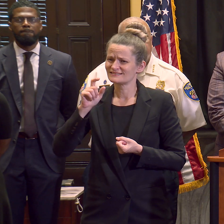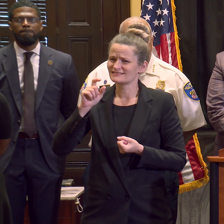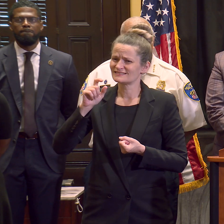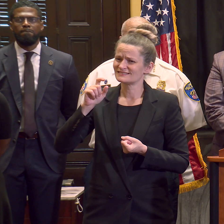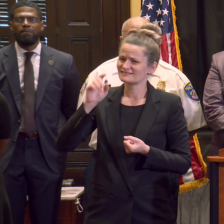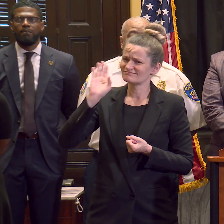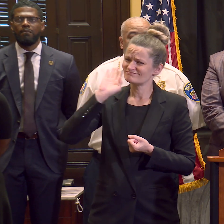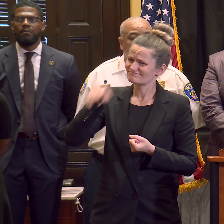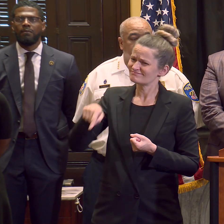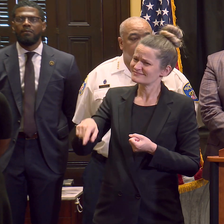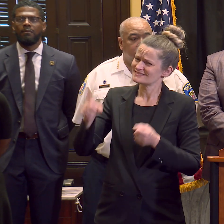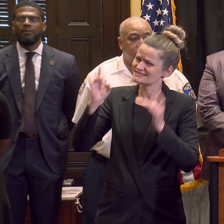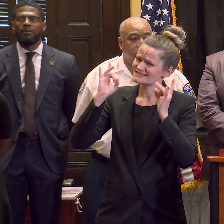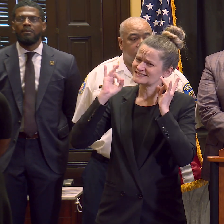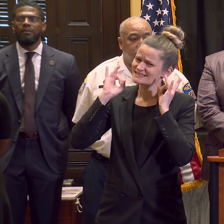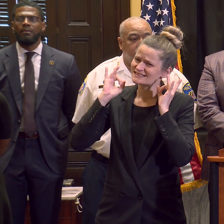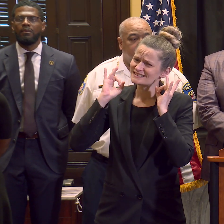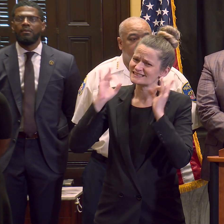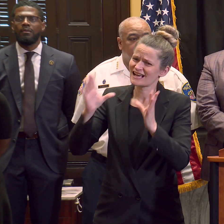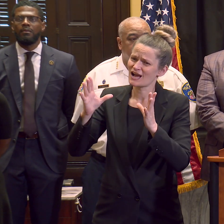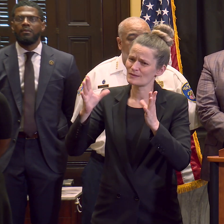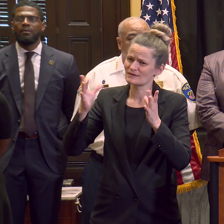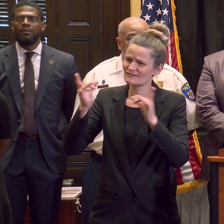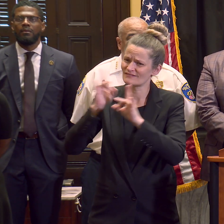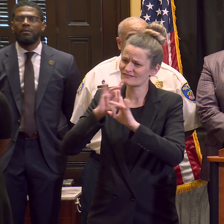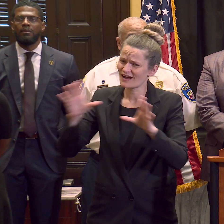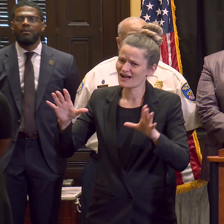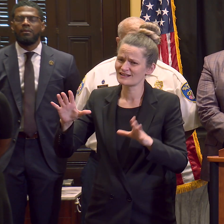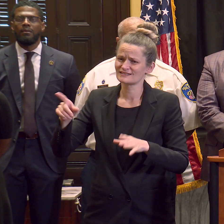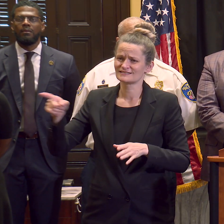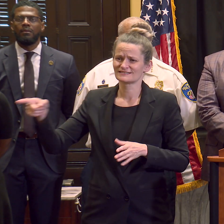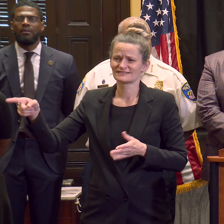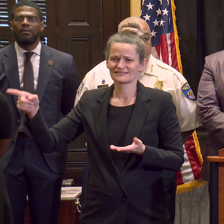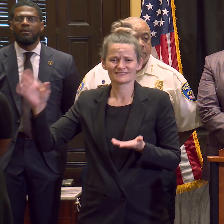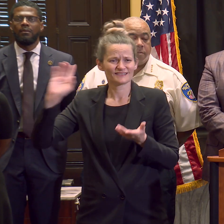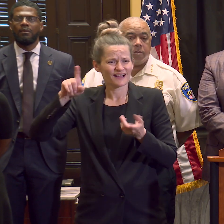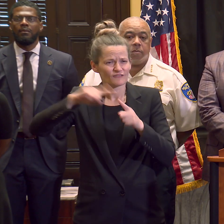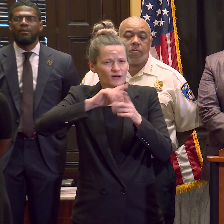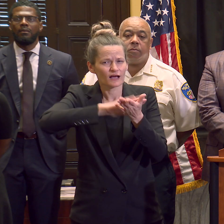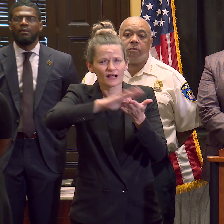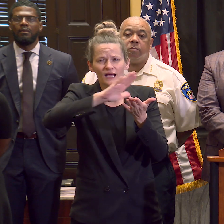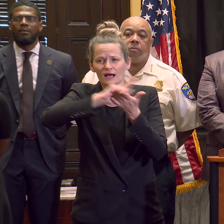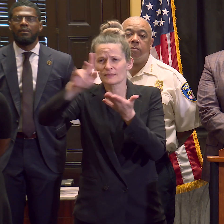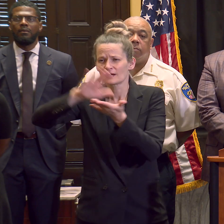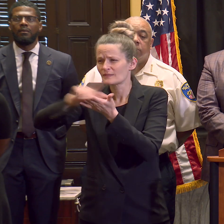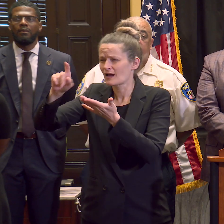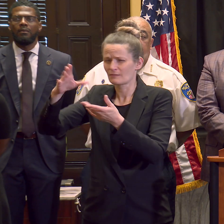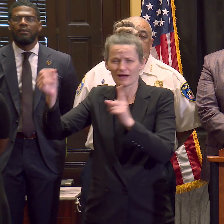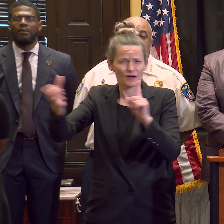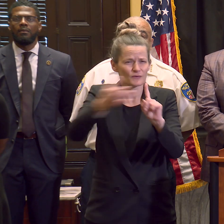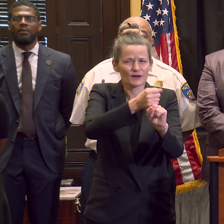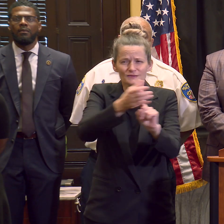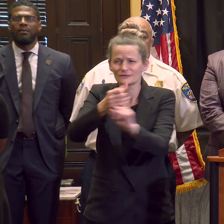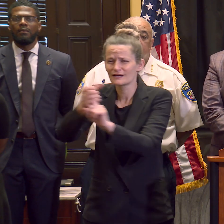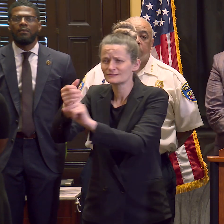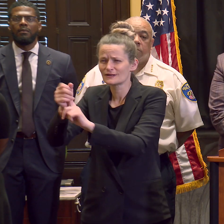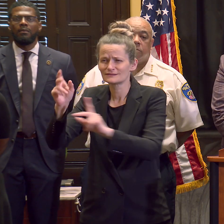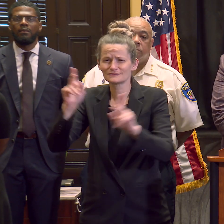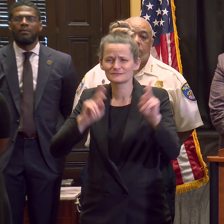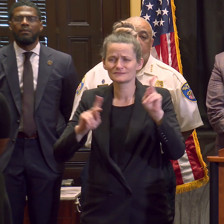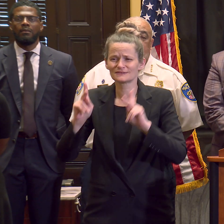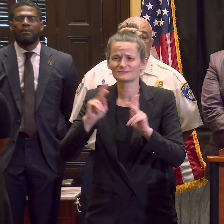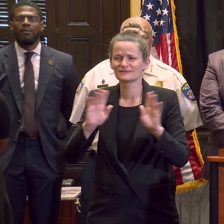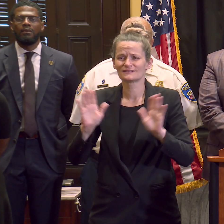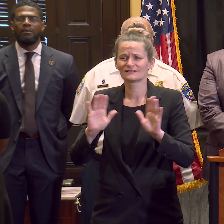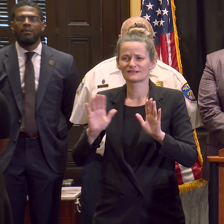clearing the corners or rounding them up or moving them along. It isn't. The impacts, that impacts the